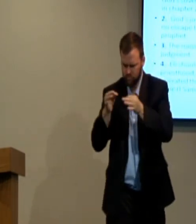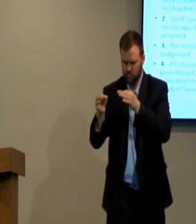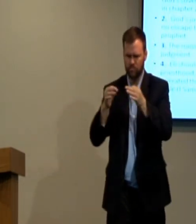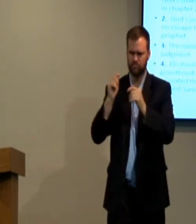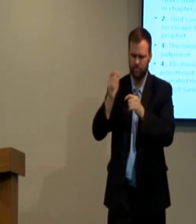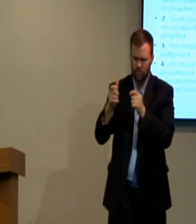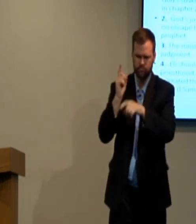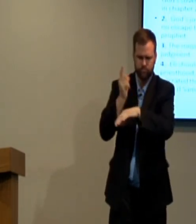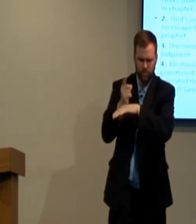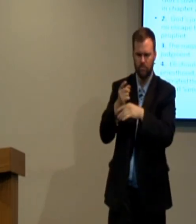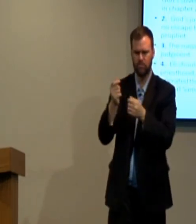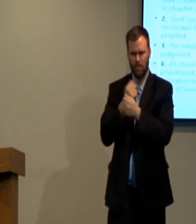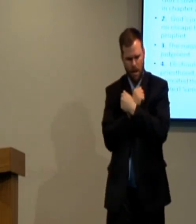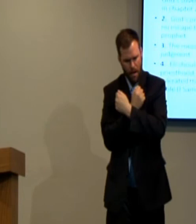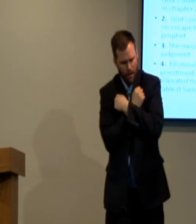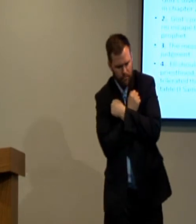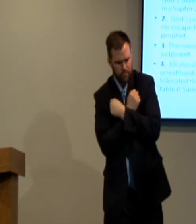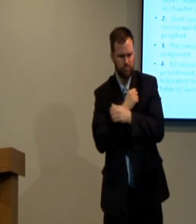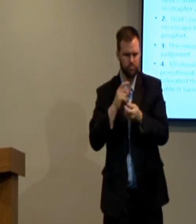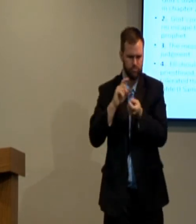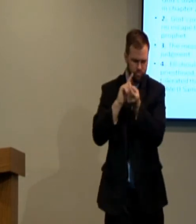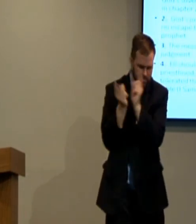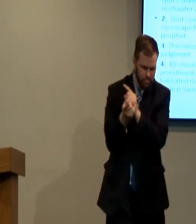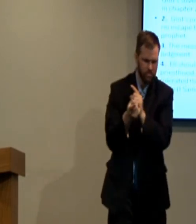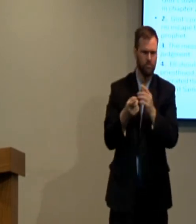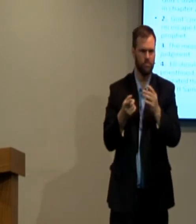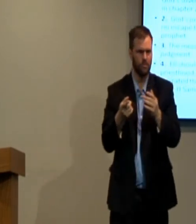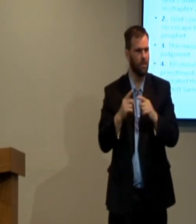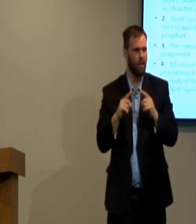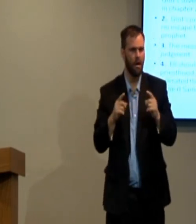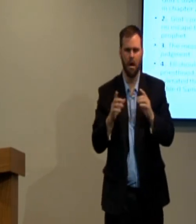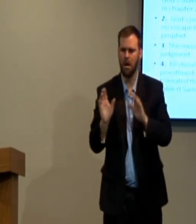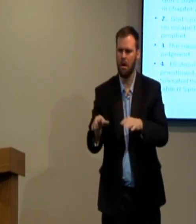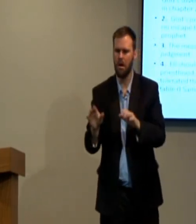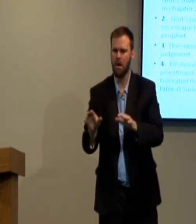Sit down with whoever's sinning and discipline them in love and tell them to repent.